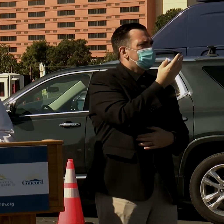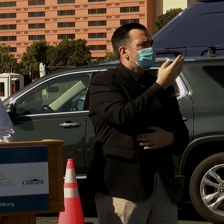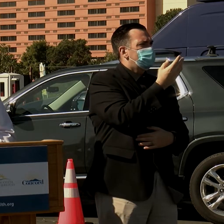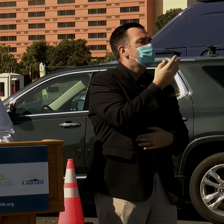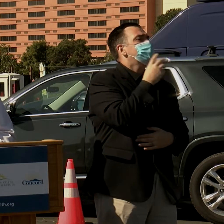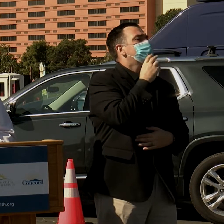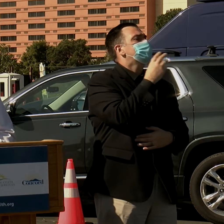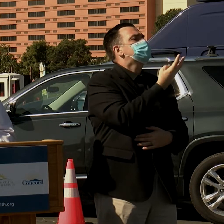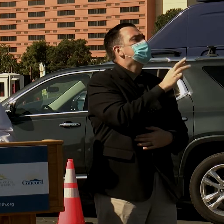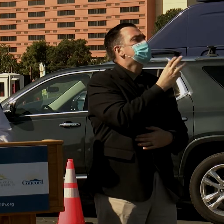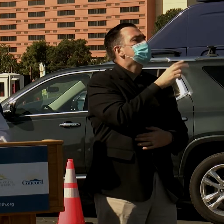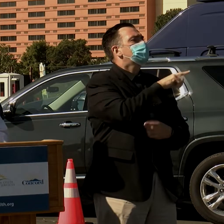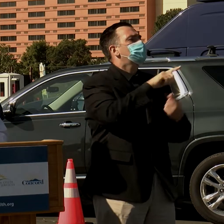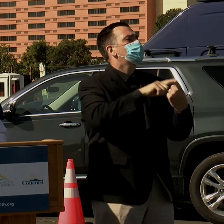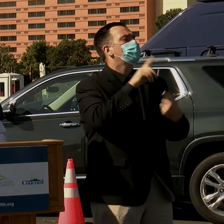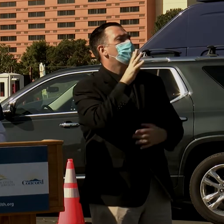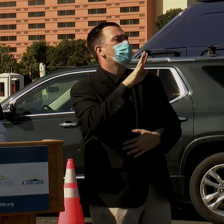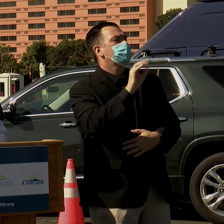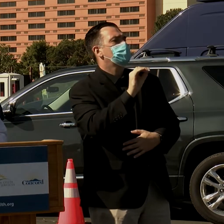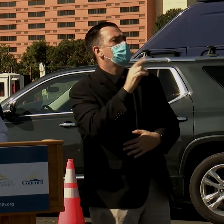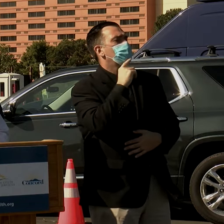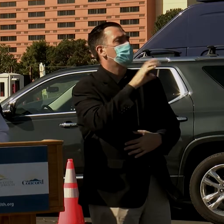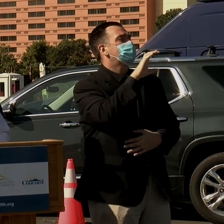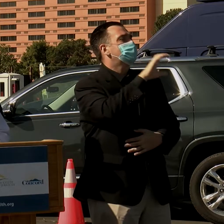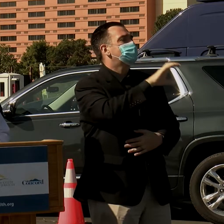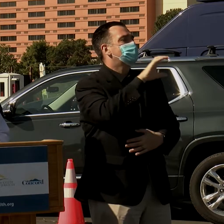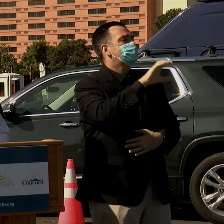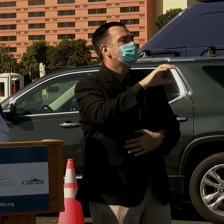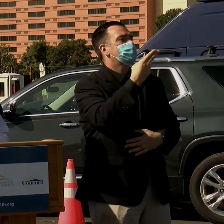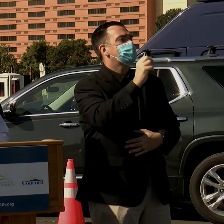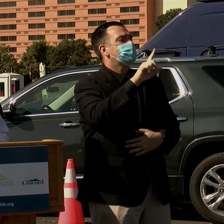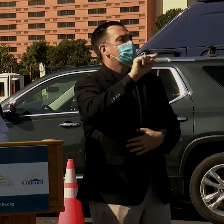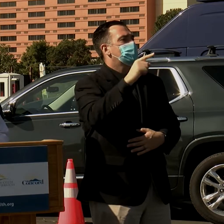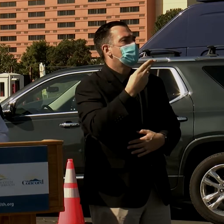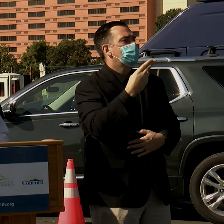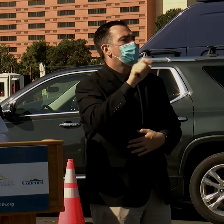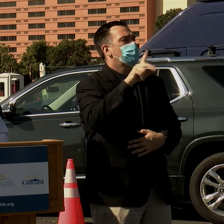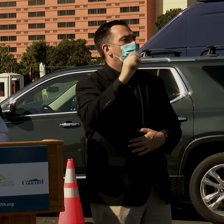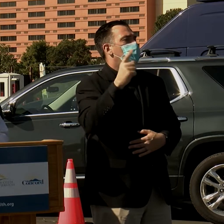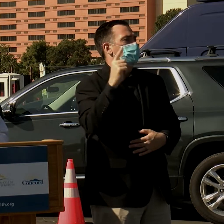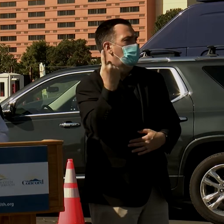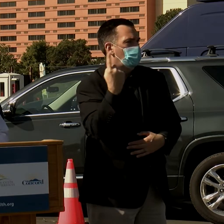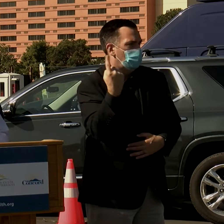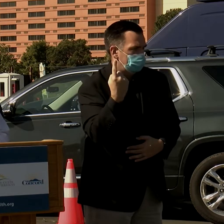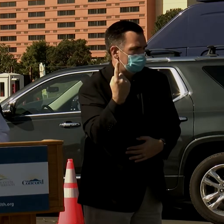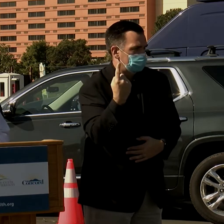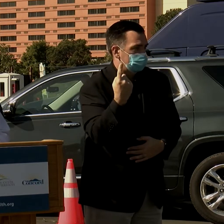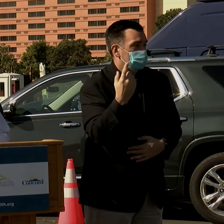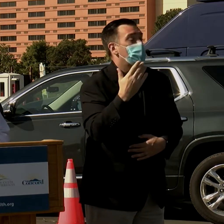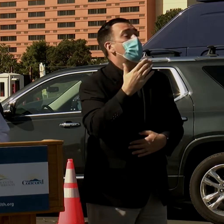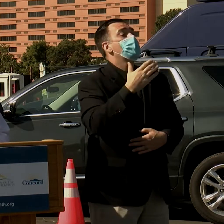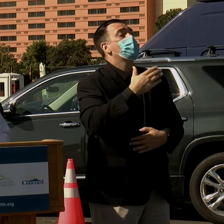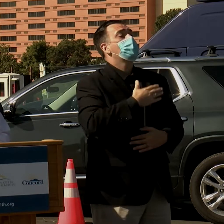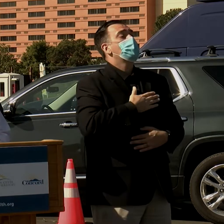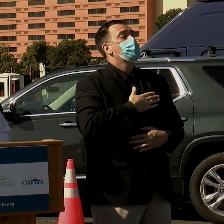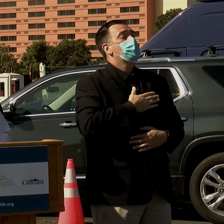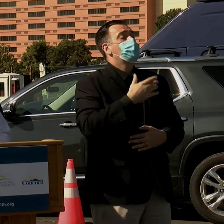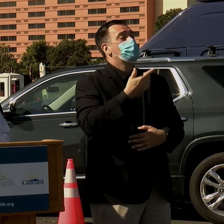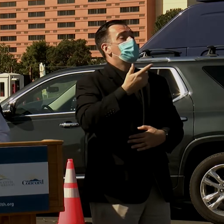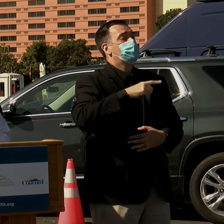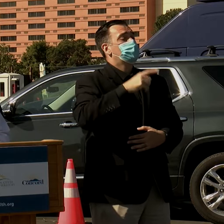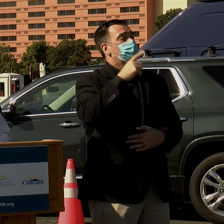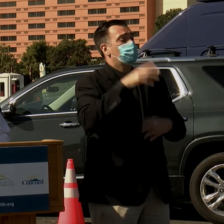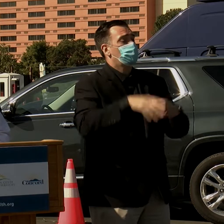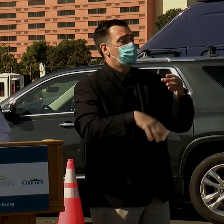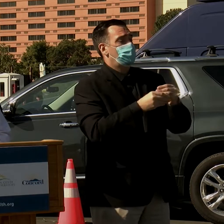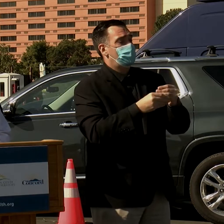with cchealth.org only. That's right. 16 to 49 with cchealth.org only. My turn will add that eligibility